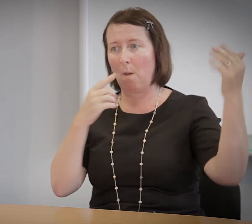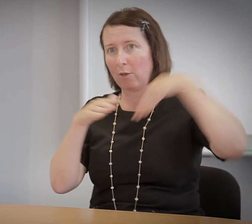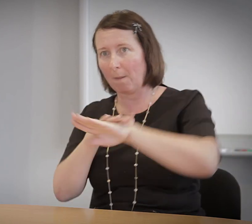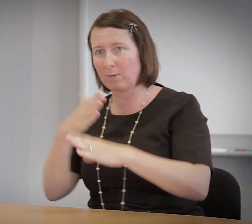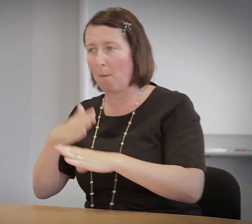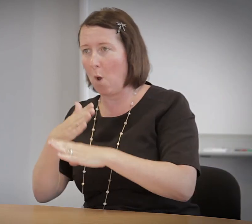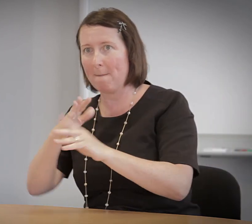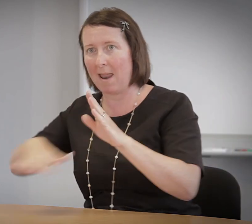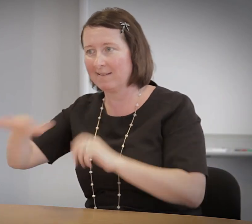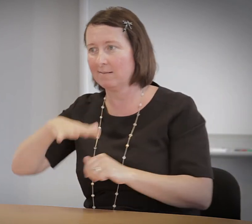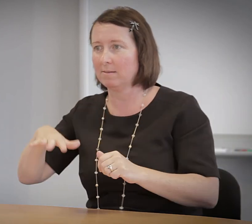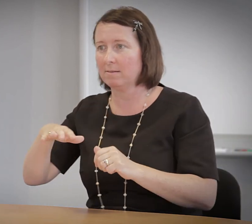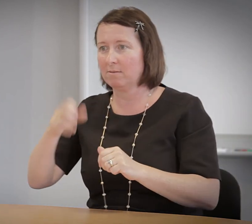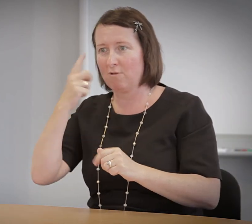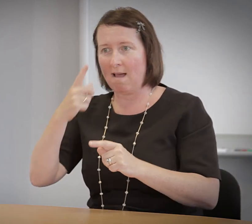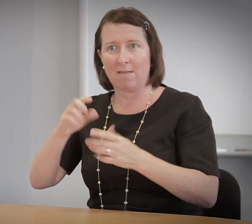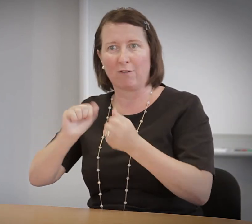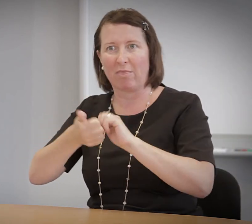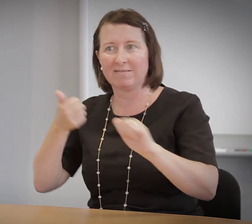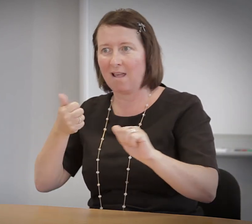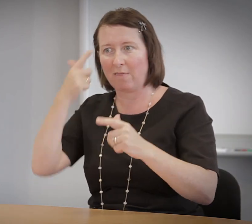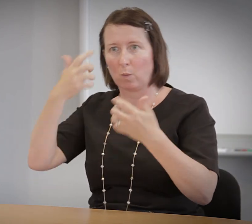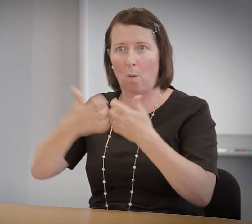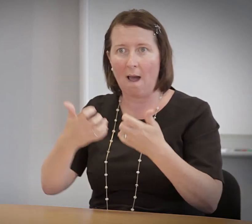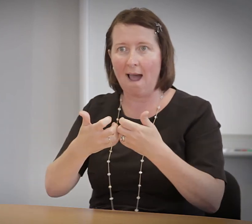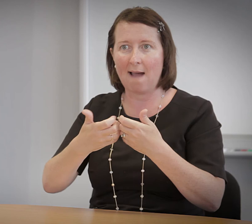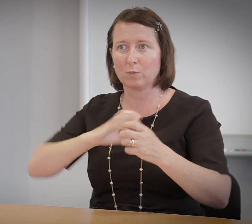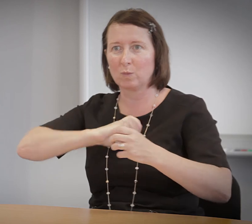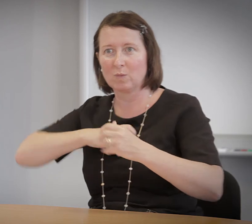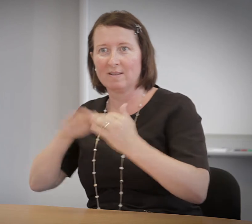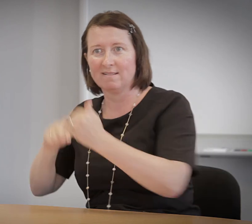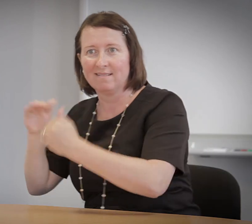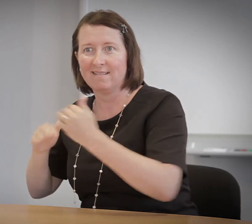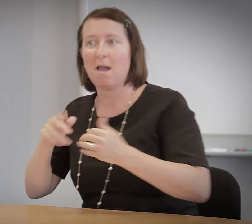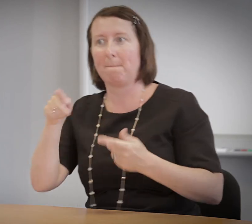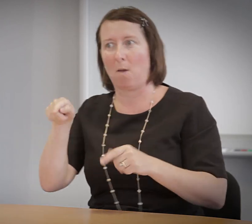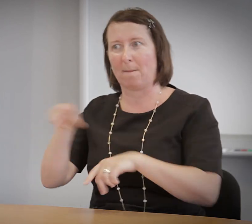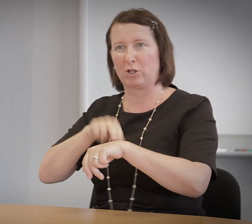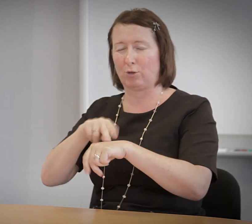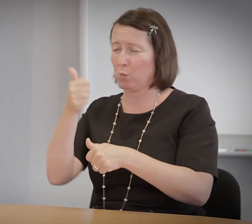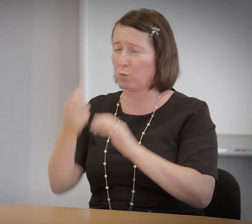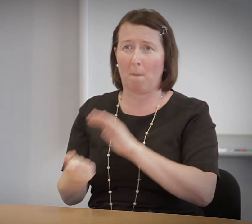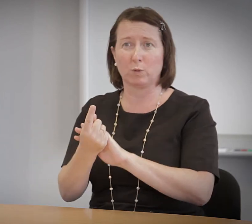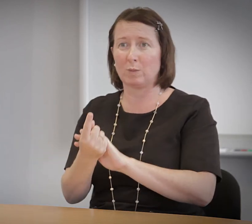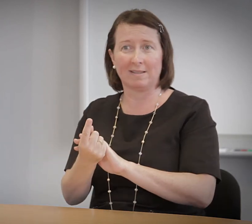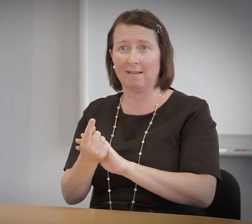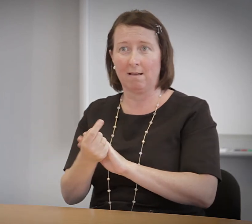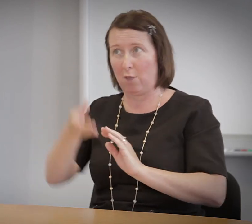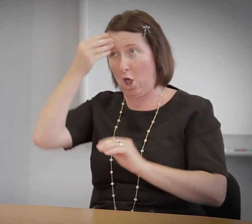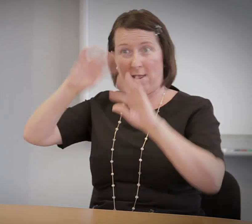and they get the qualification when they come into the workplace and they realize they perhaps don't have those skills there you know they've got to try and learn that their words when it comes to an